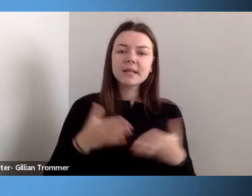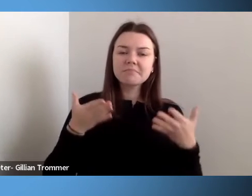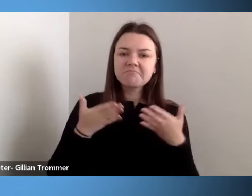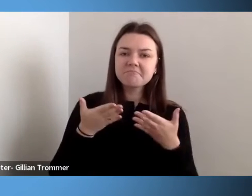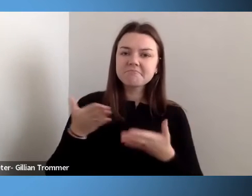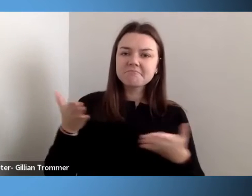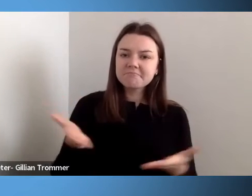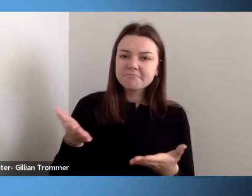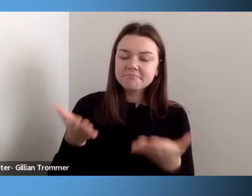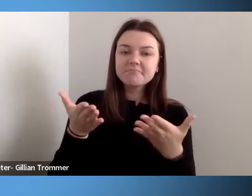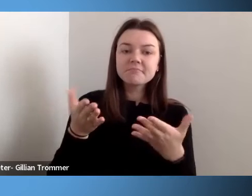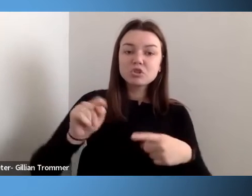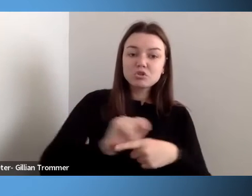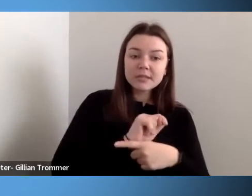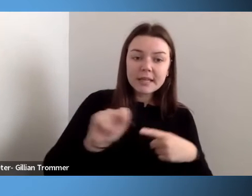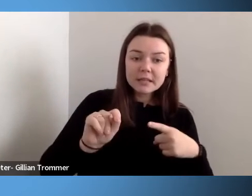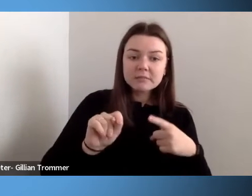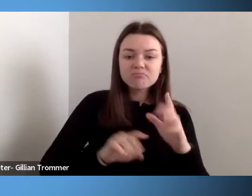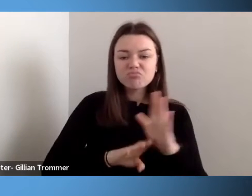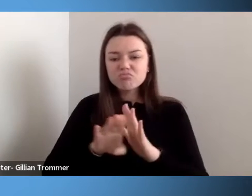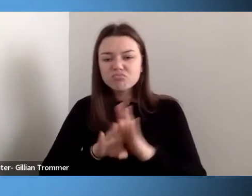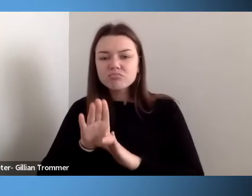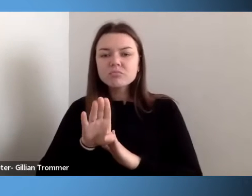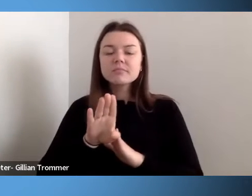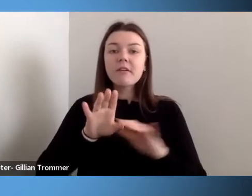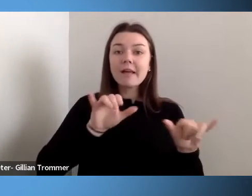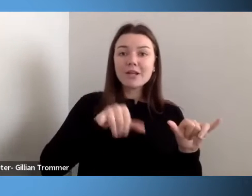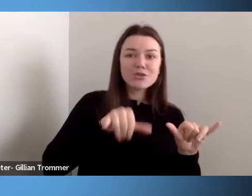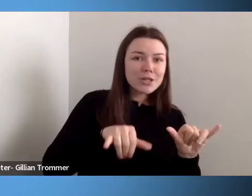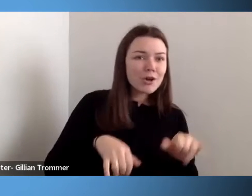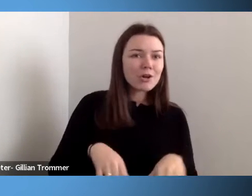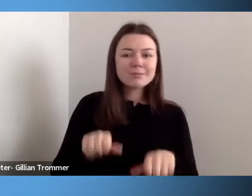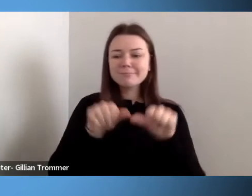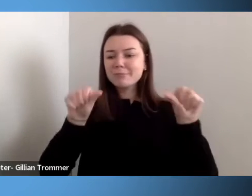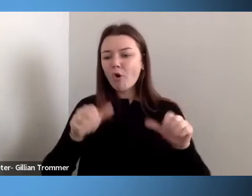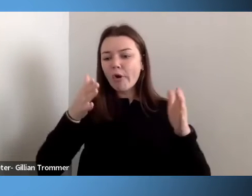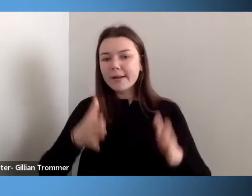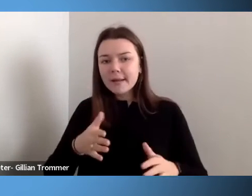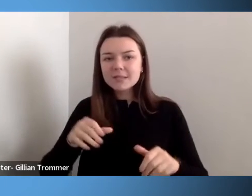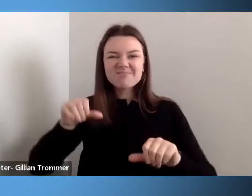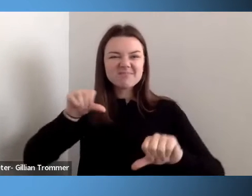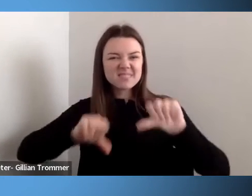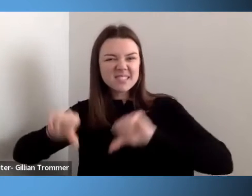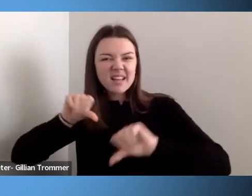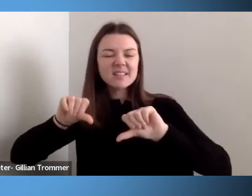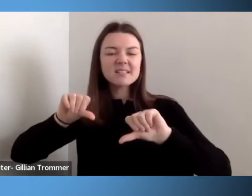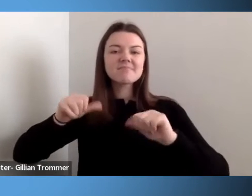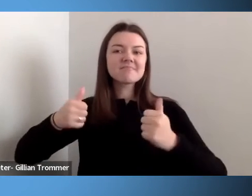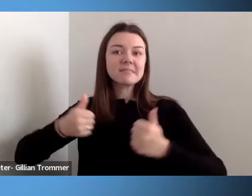proliferation of engineers, architects, and scientists needed for this new landscape.